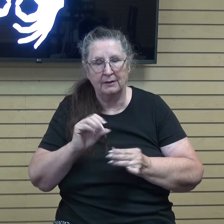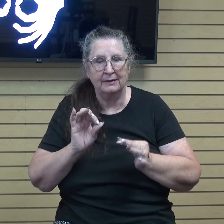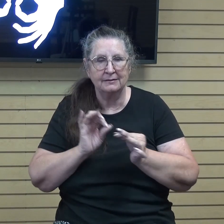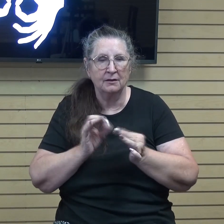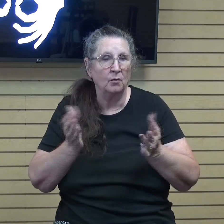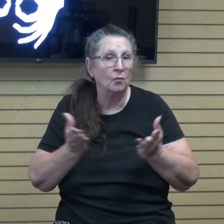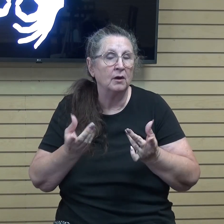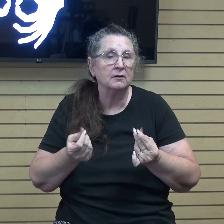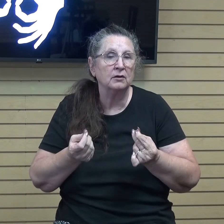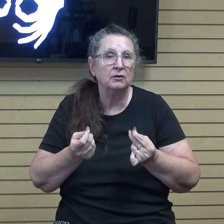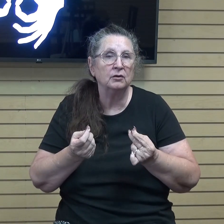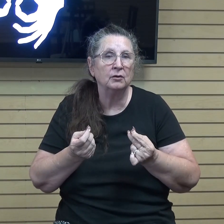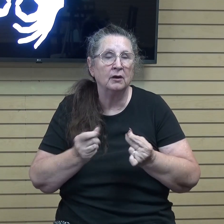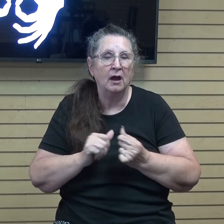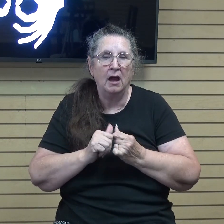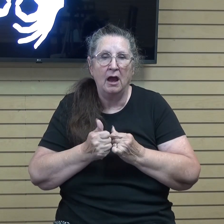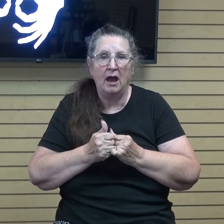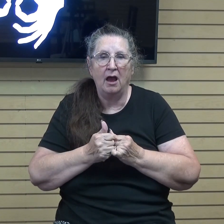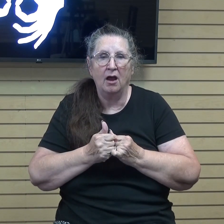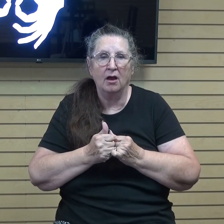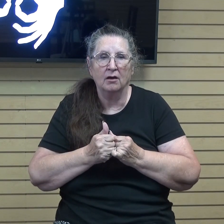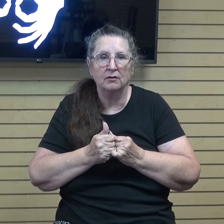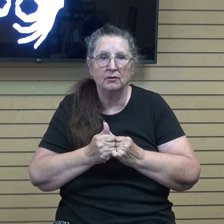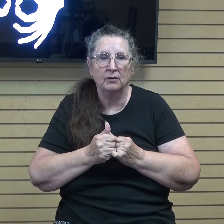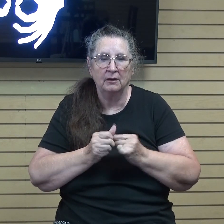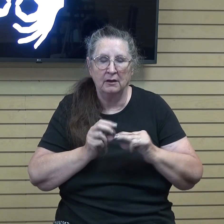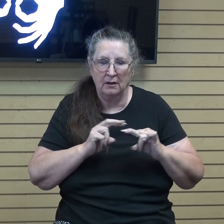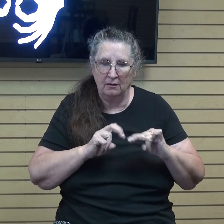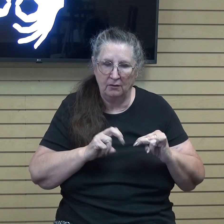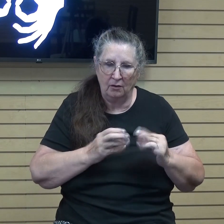do or how to evaluate what I was doing.